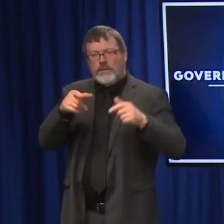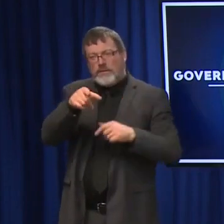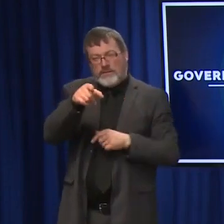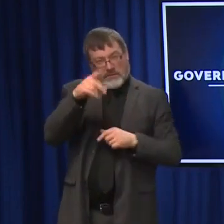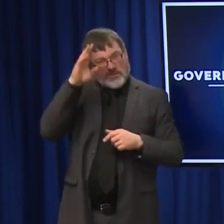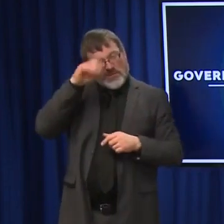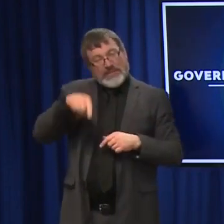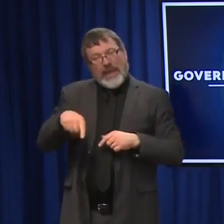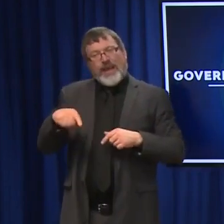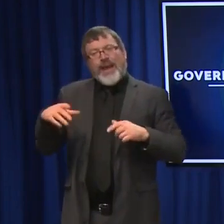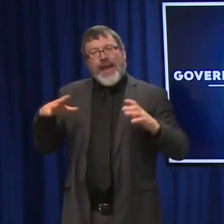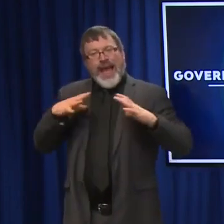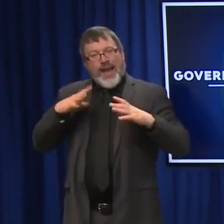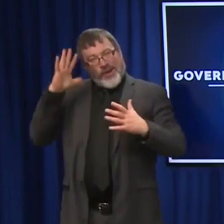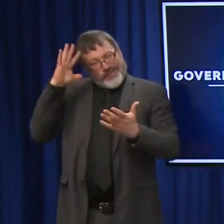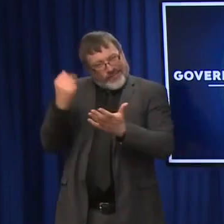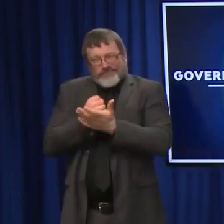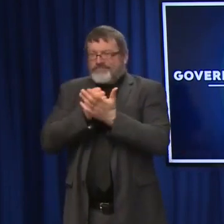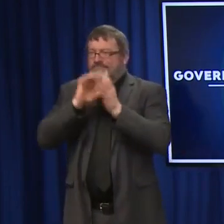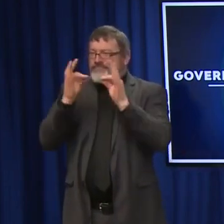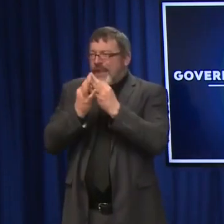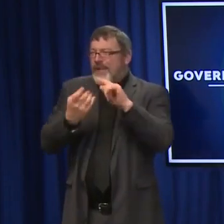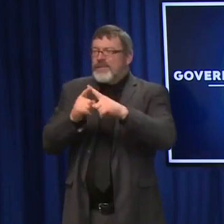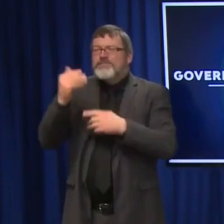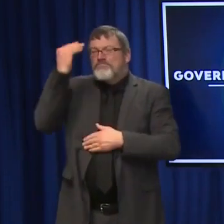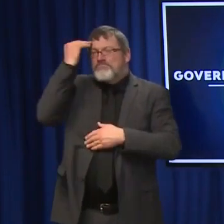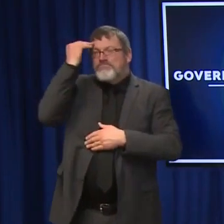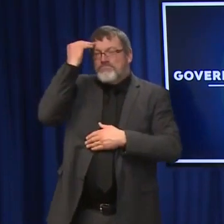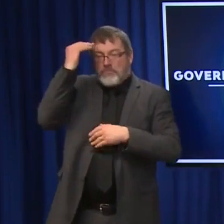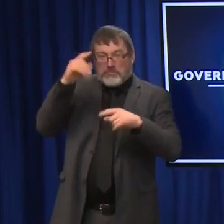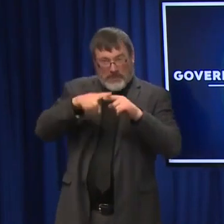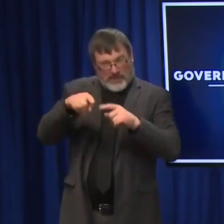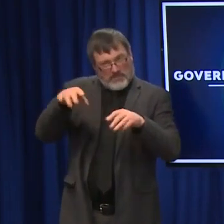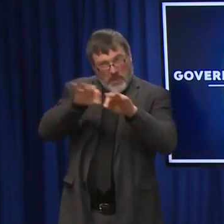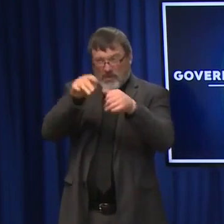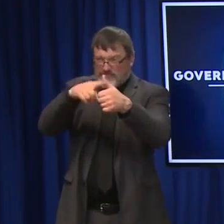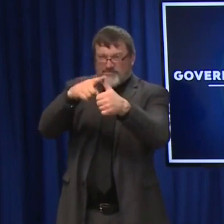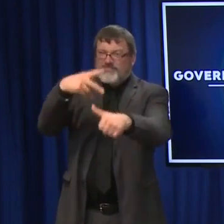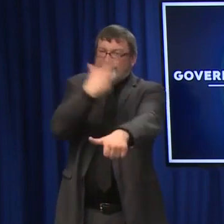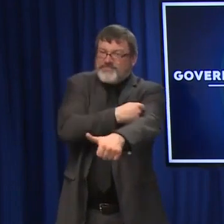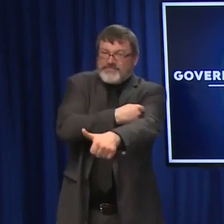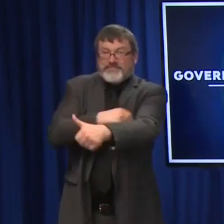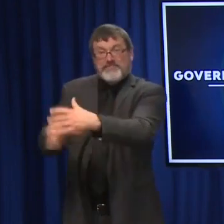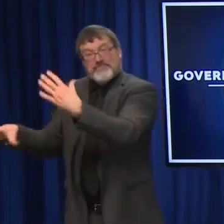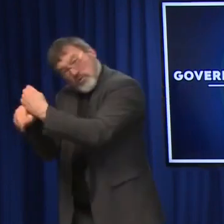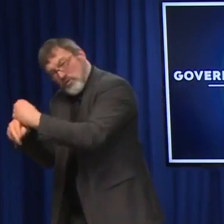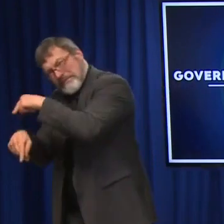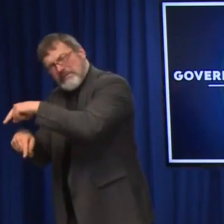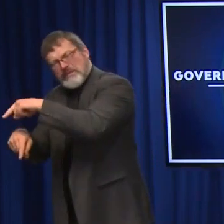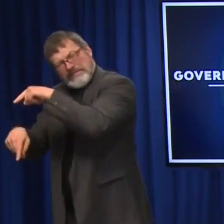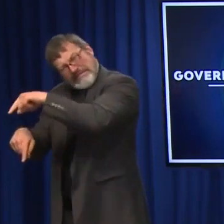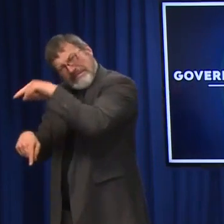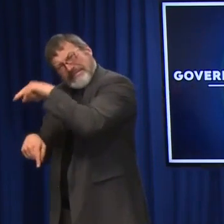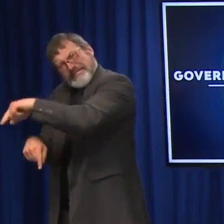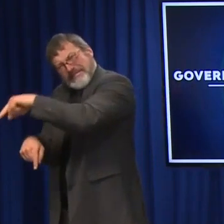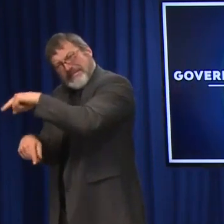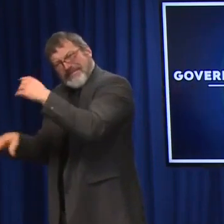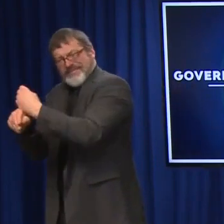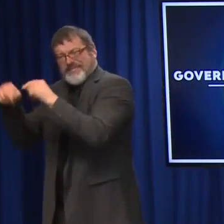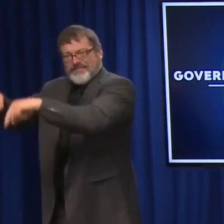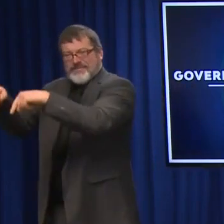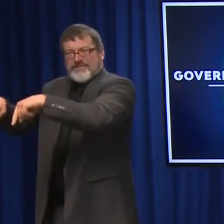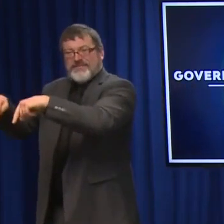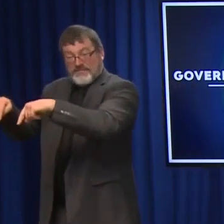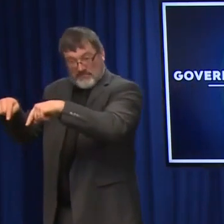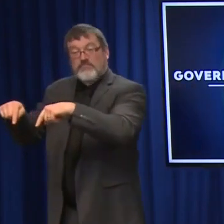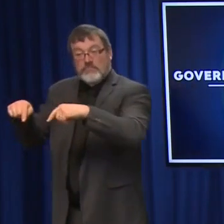for people to get together. And so, again, it starts with a vaccination. It starts with getting a booster dose. But we do recommend that people keep group gatherings